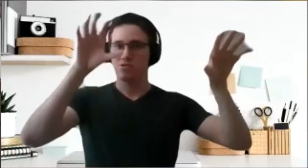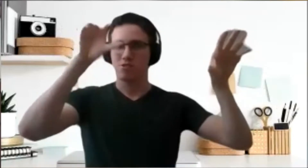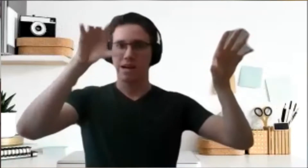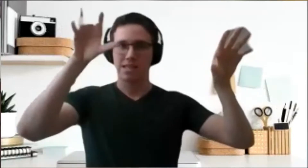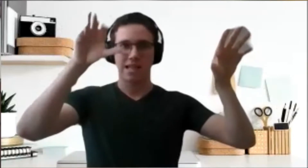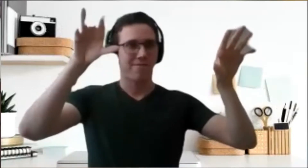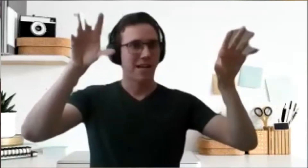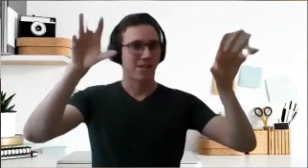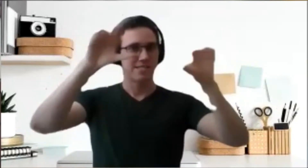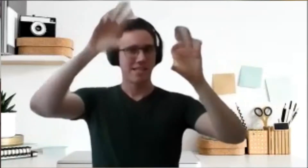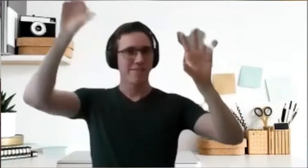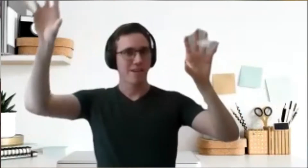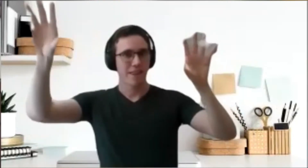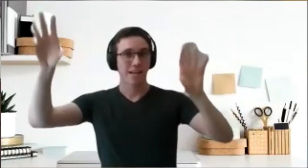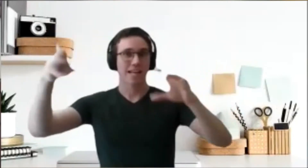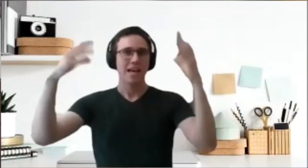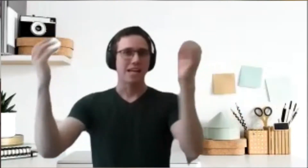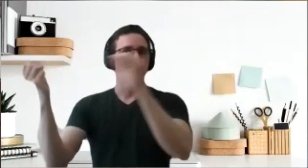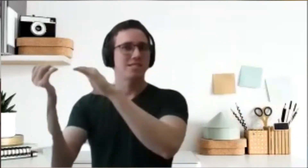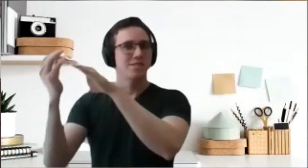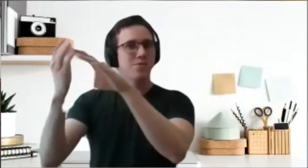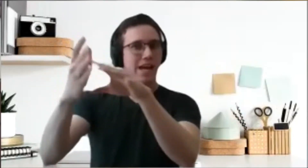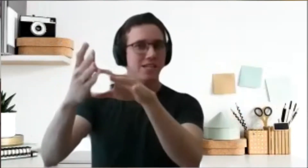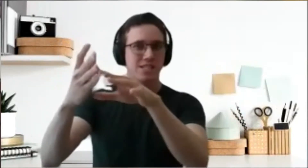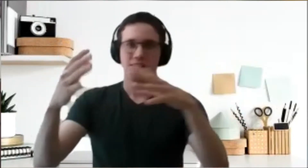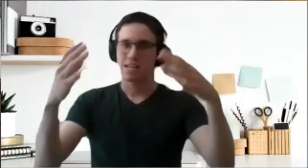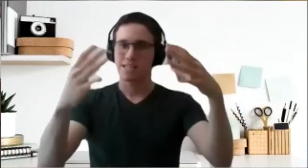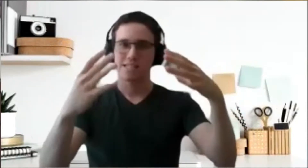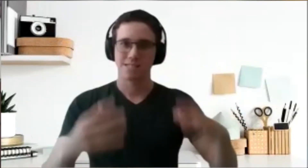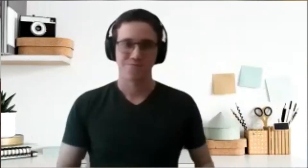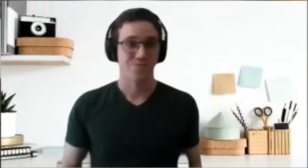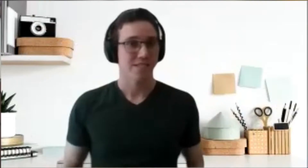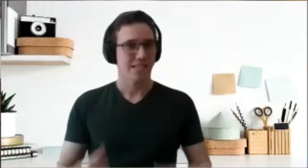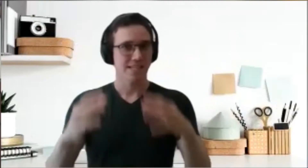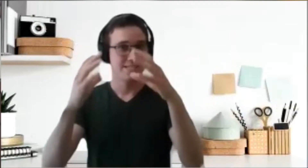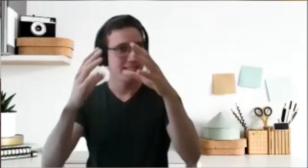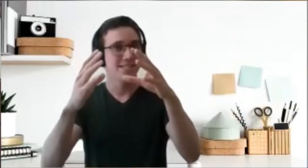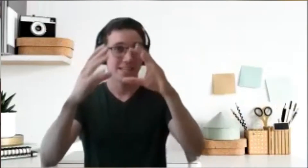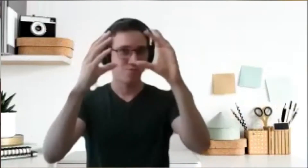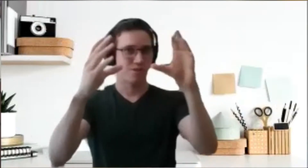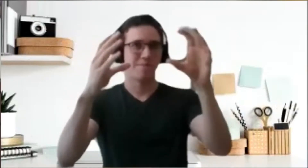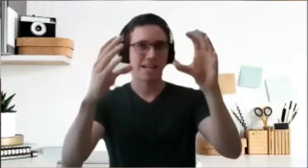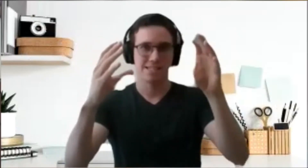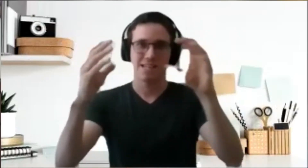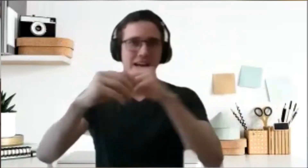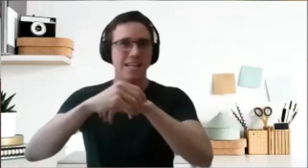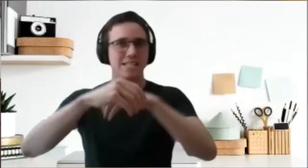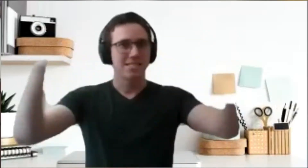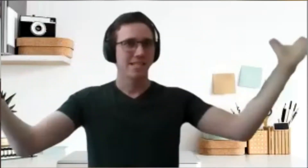it's not quite life either. It's a different thing and it was a new agent in this system that was balanced and the system